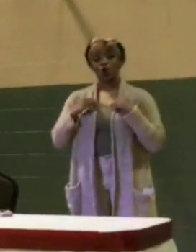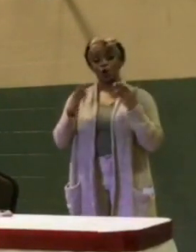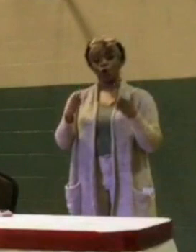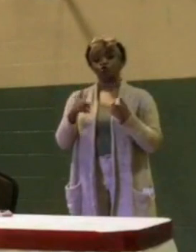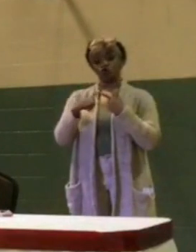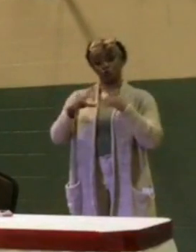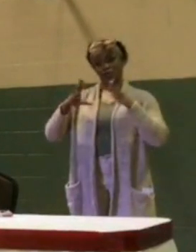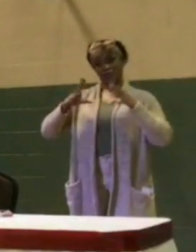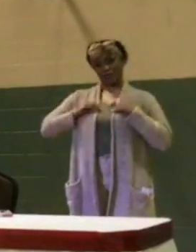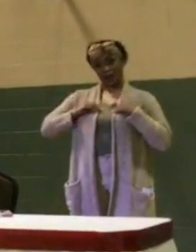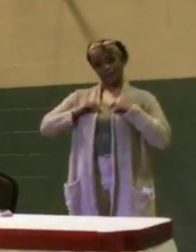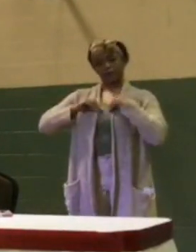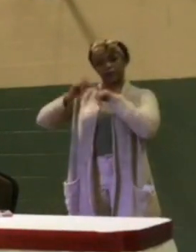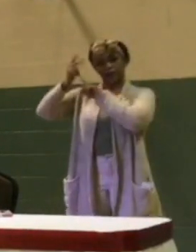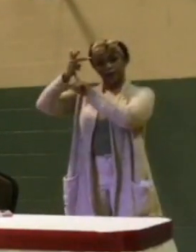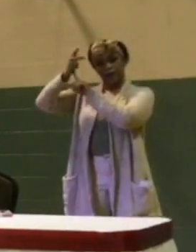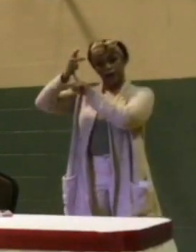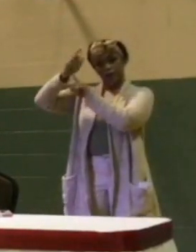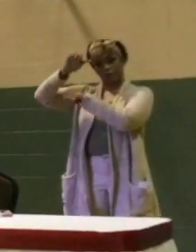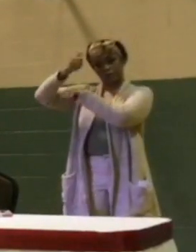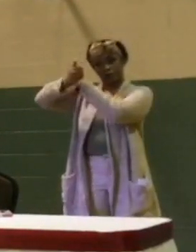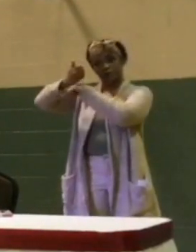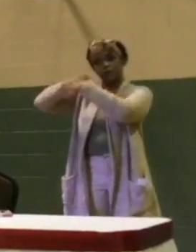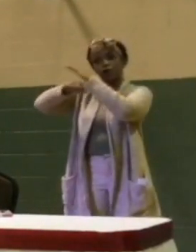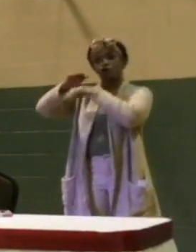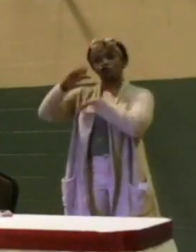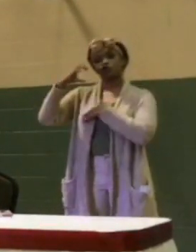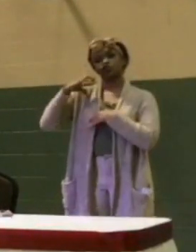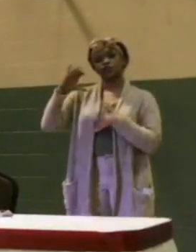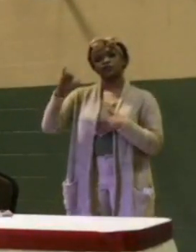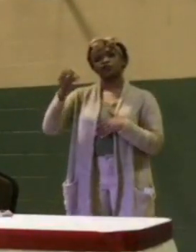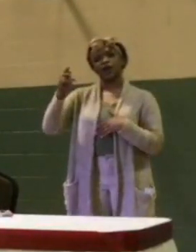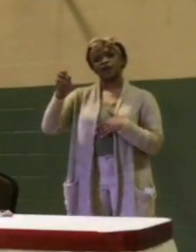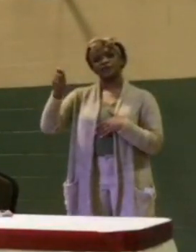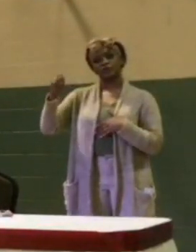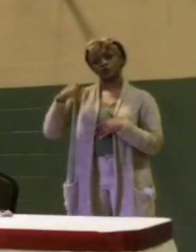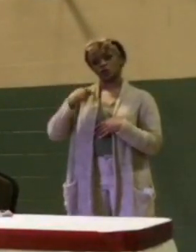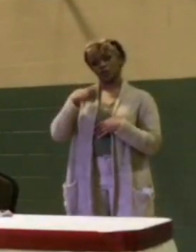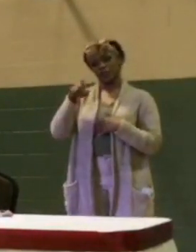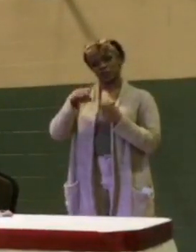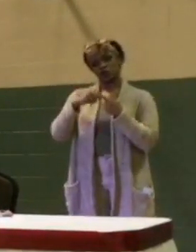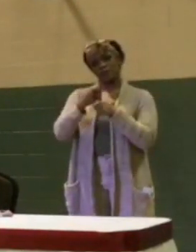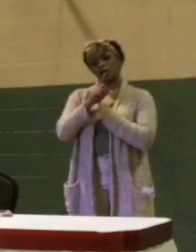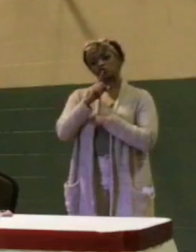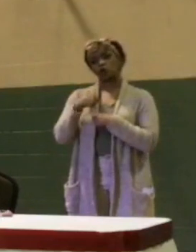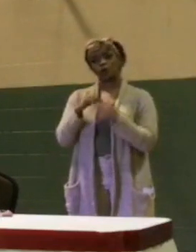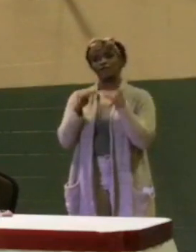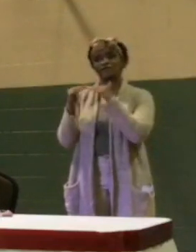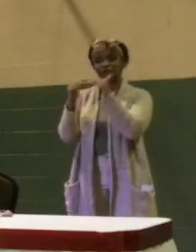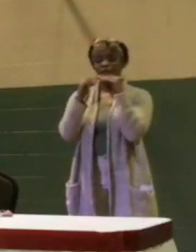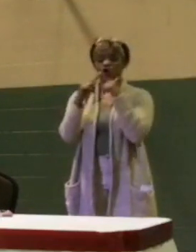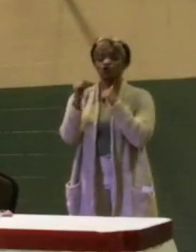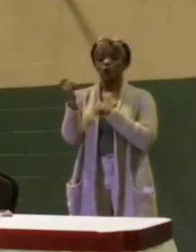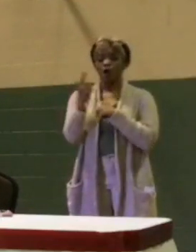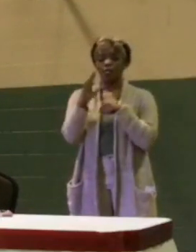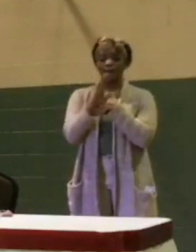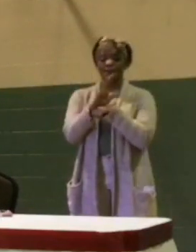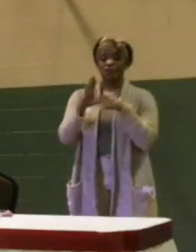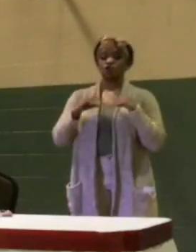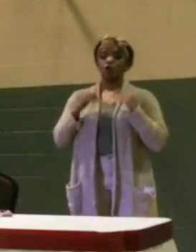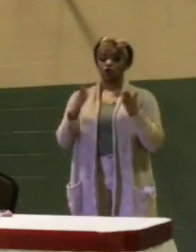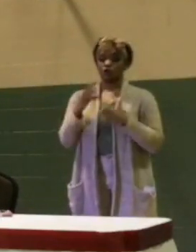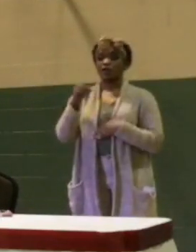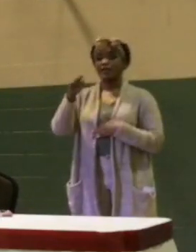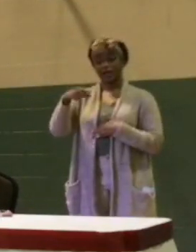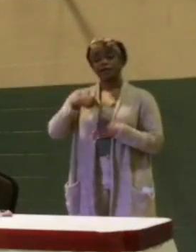cameras that had been in place under Chief Johnson. So we just want to make sure that we're being fair to all of our business owners. And, yes, I would support